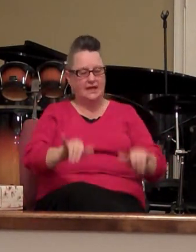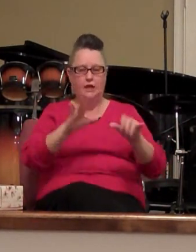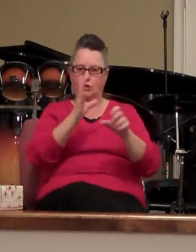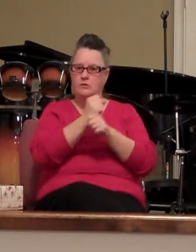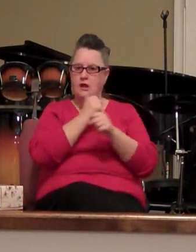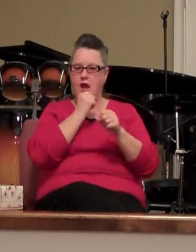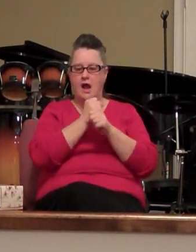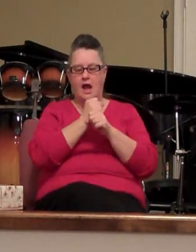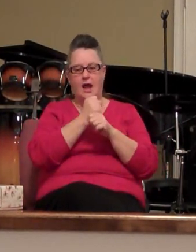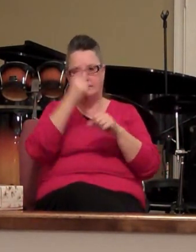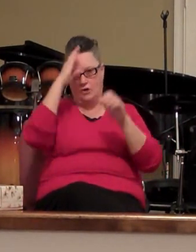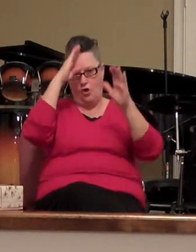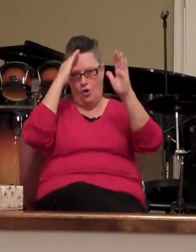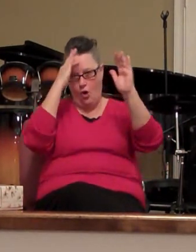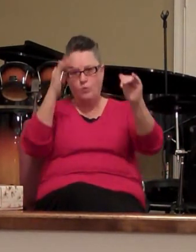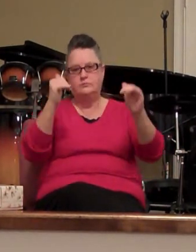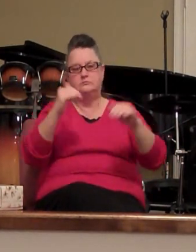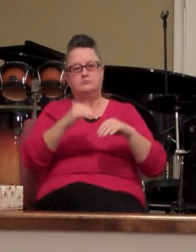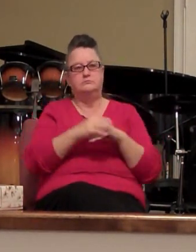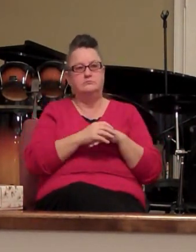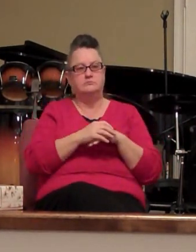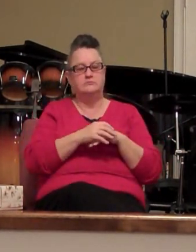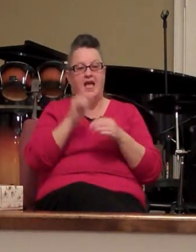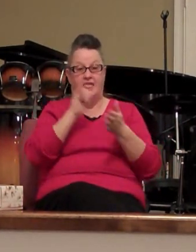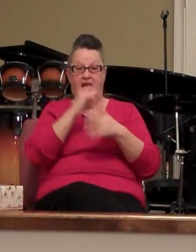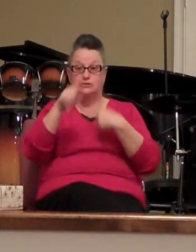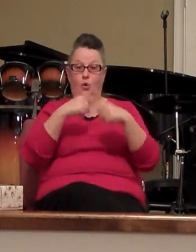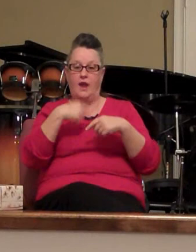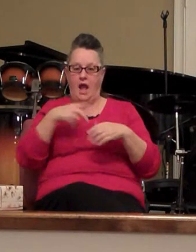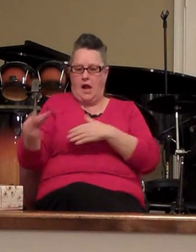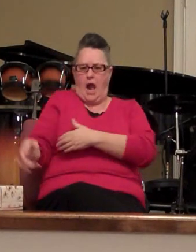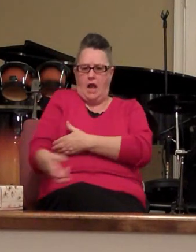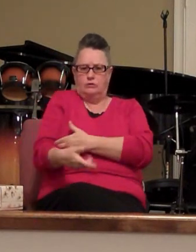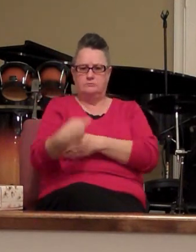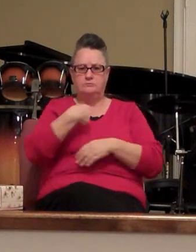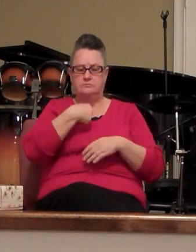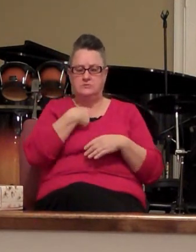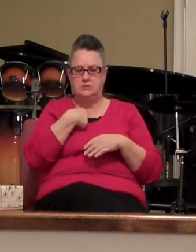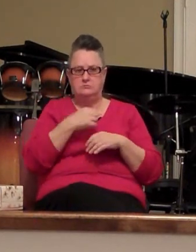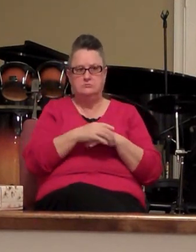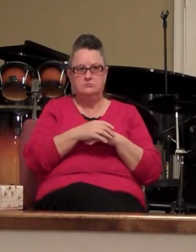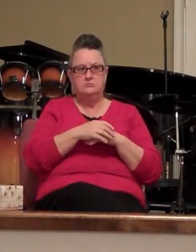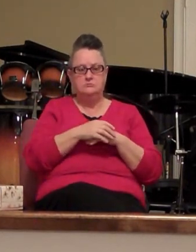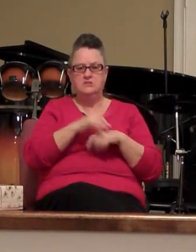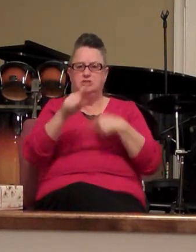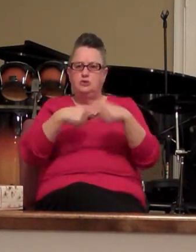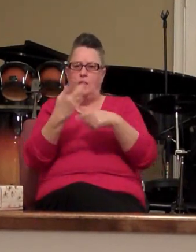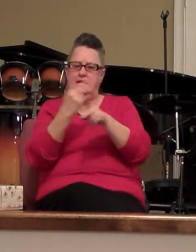hope that's going to anchor me it's going to keep me